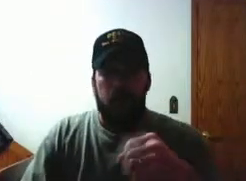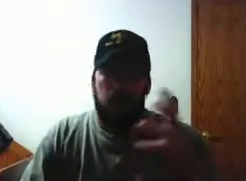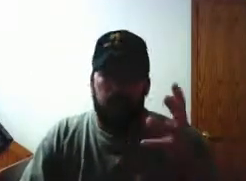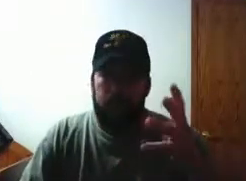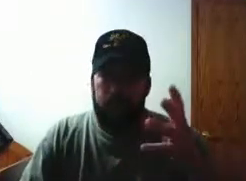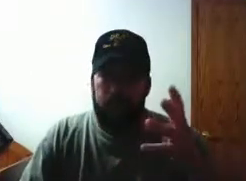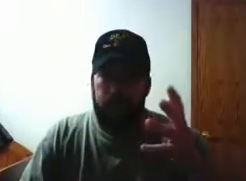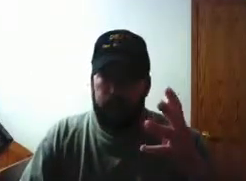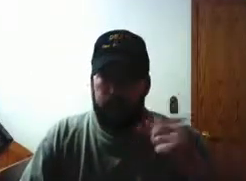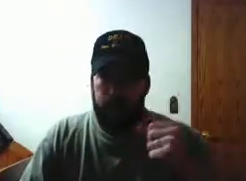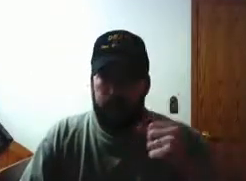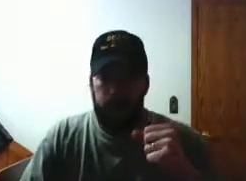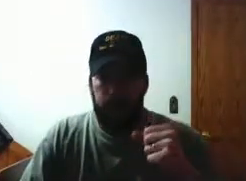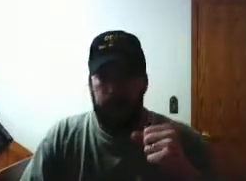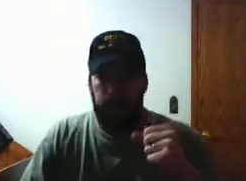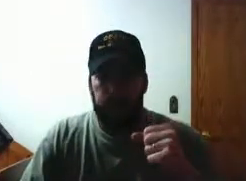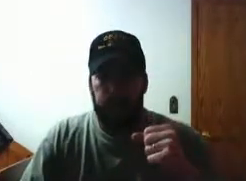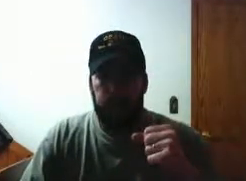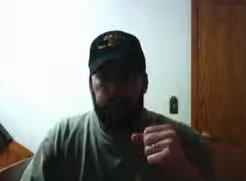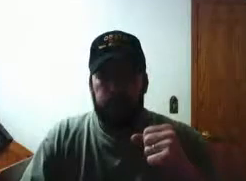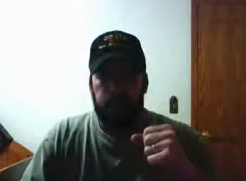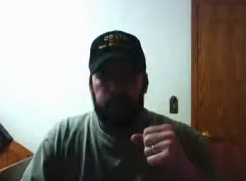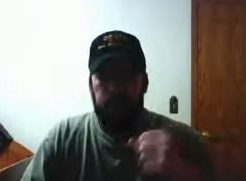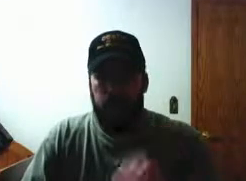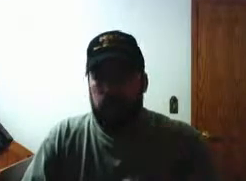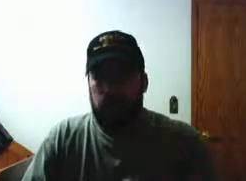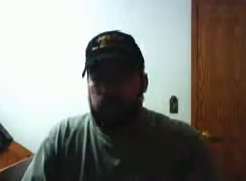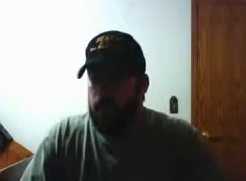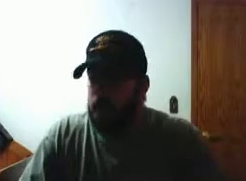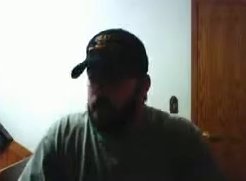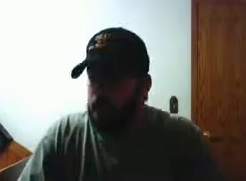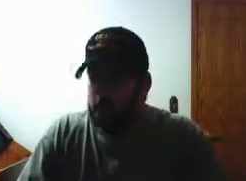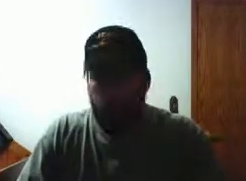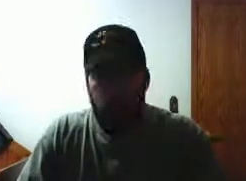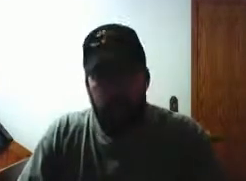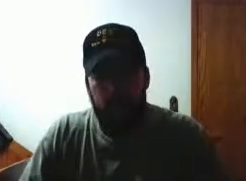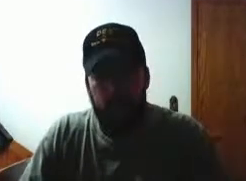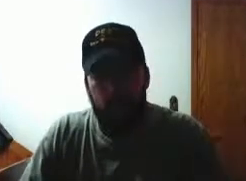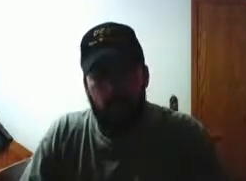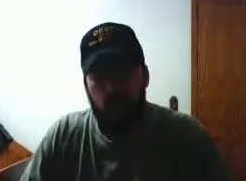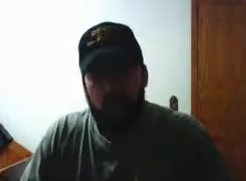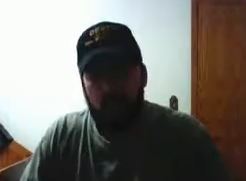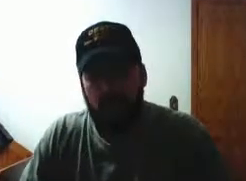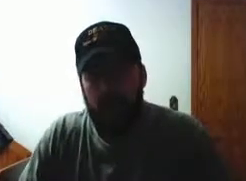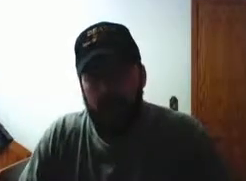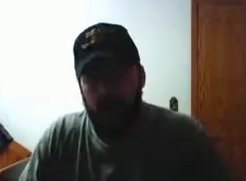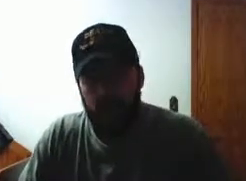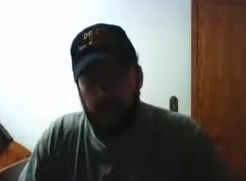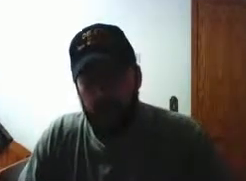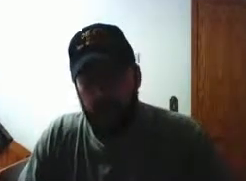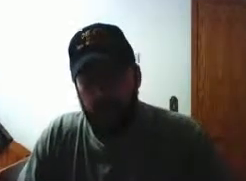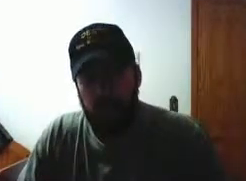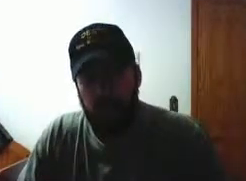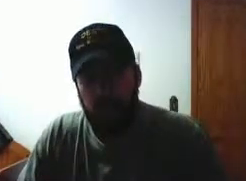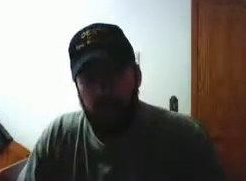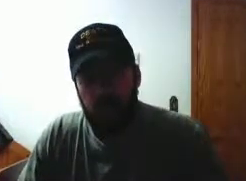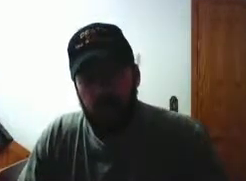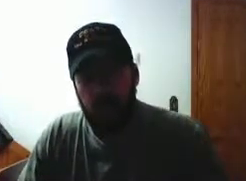even know it now in time watchman told y'all a while back know your enemy